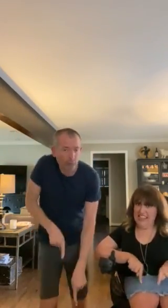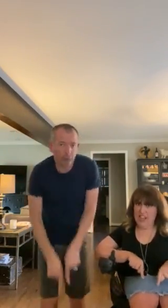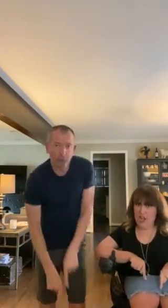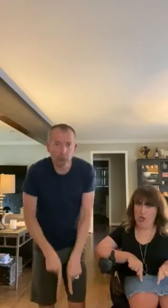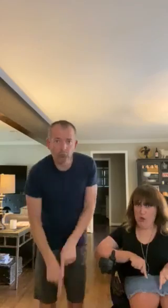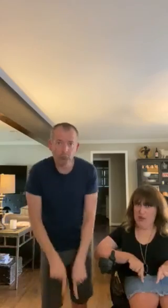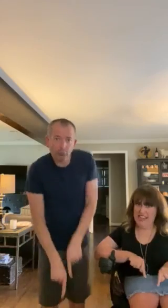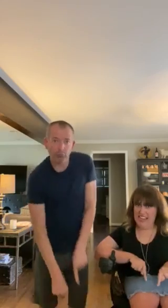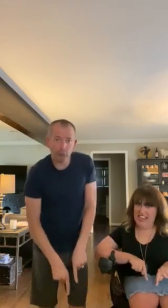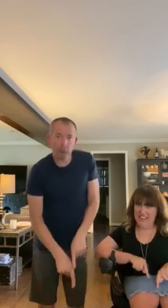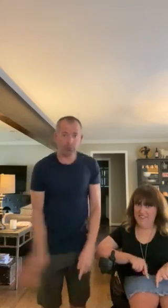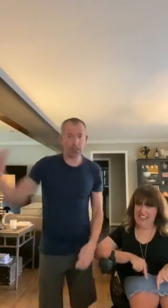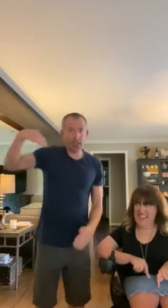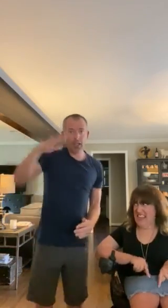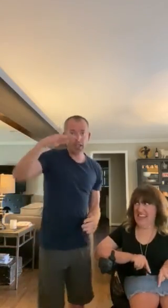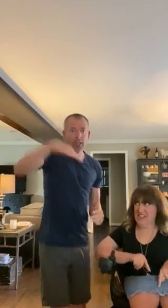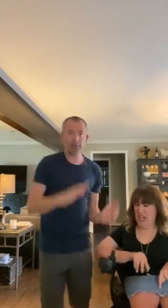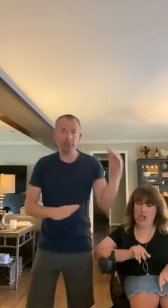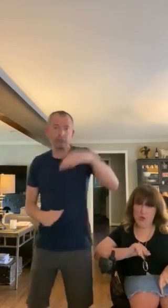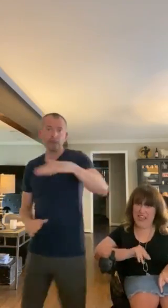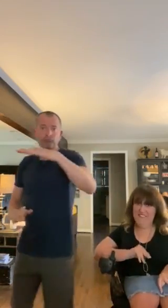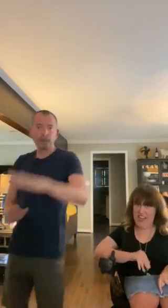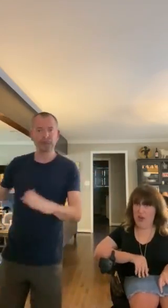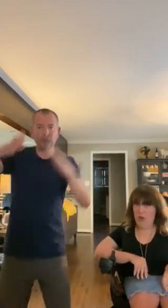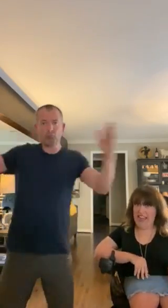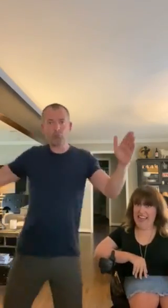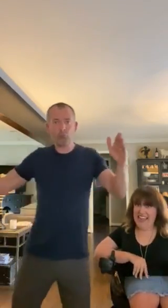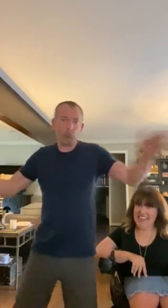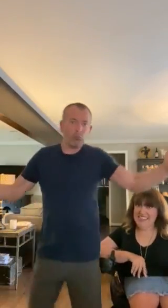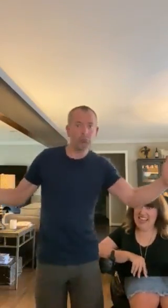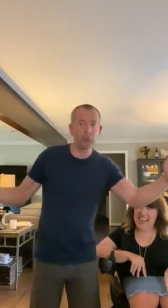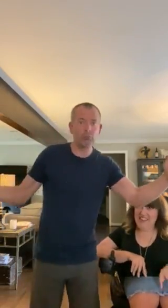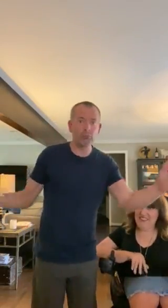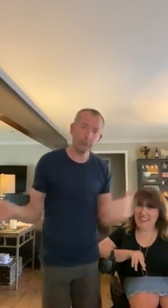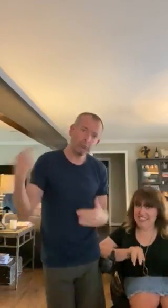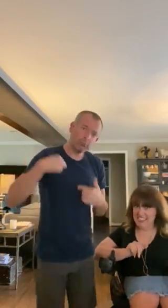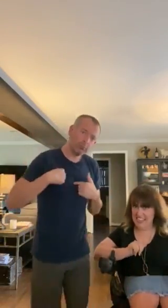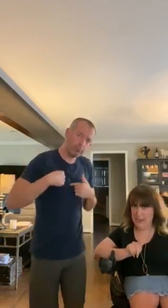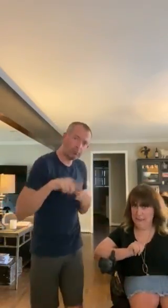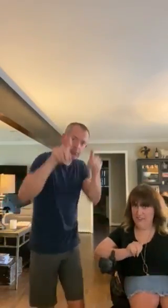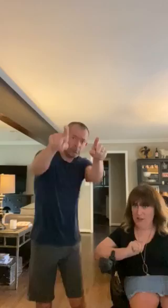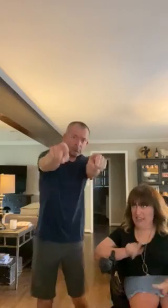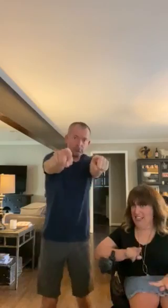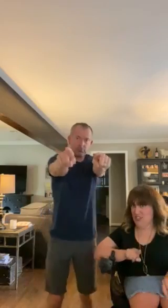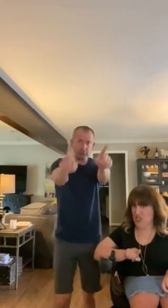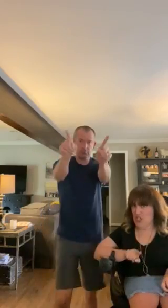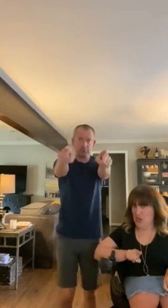low enough ain't no river wide enough to keep me from getting to you